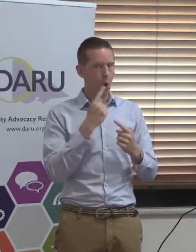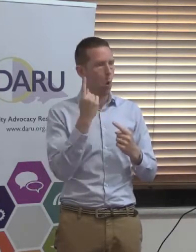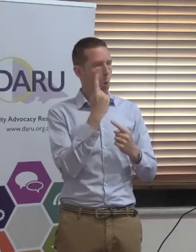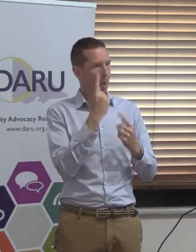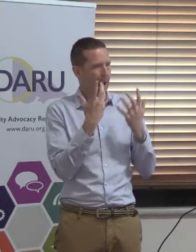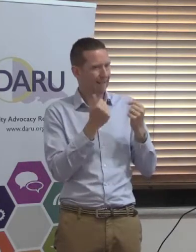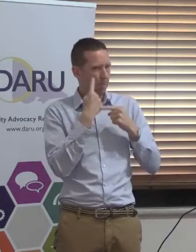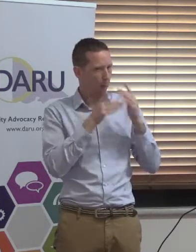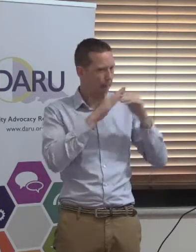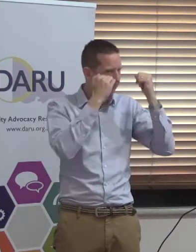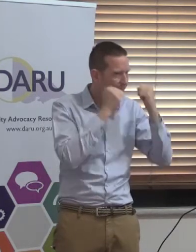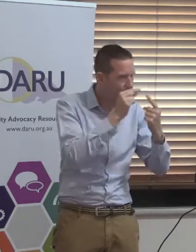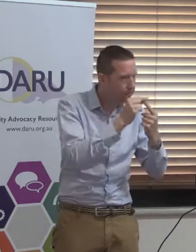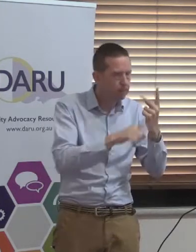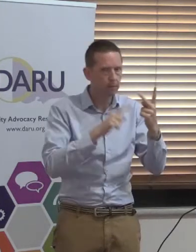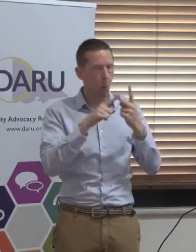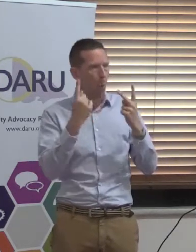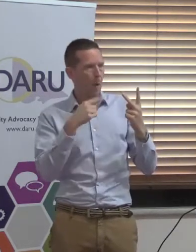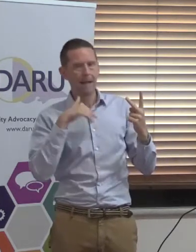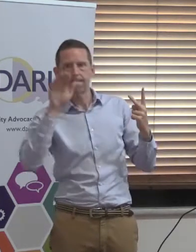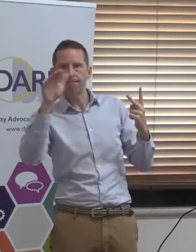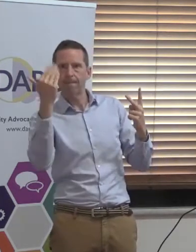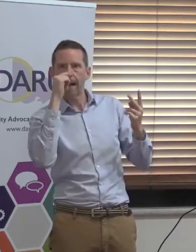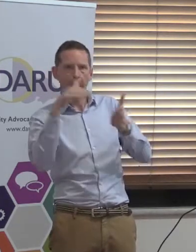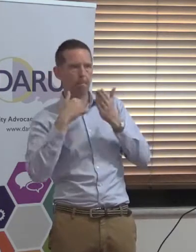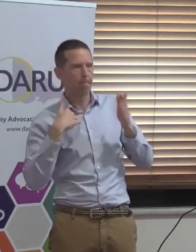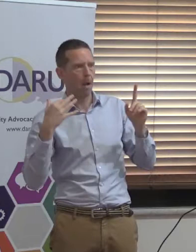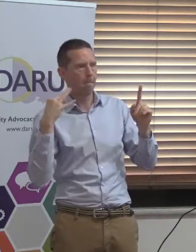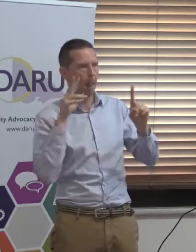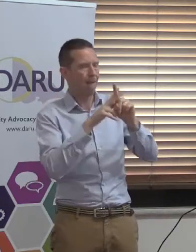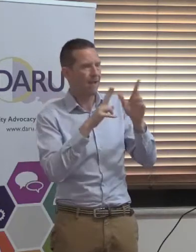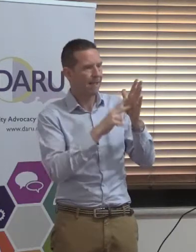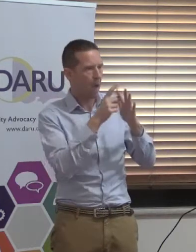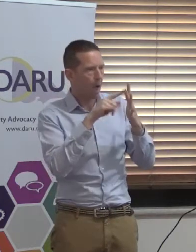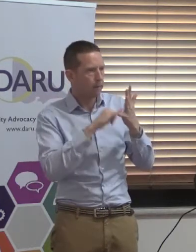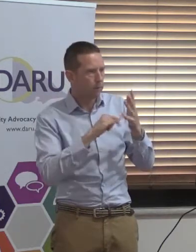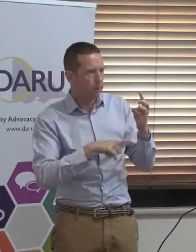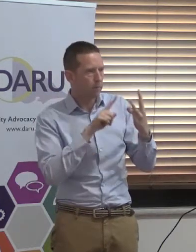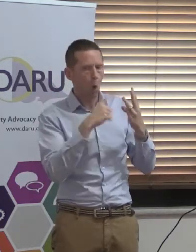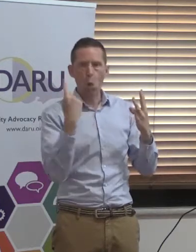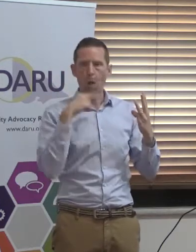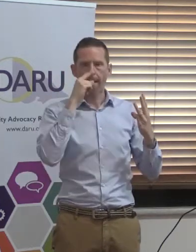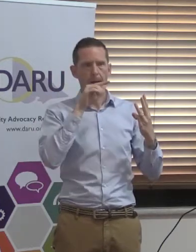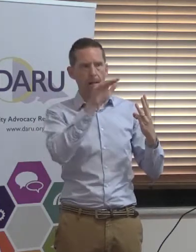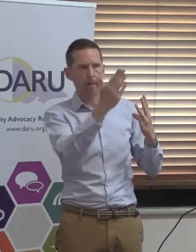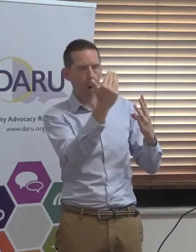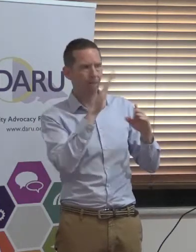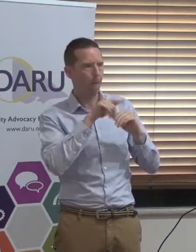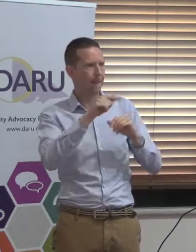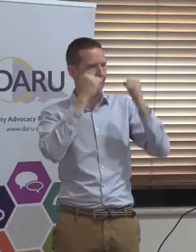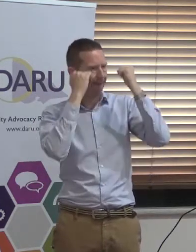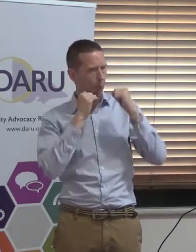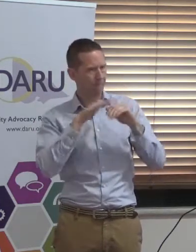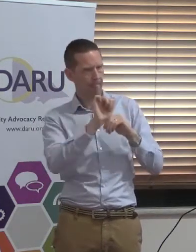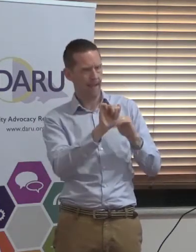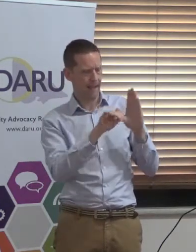evidence? Who's got the information about what you need to apply to the NDIS? Who's got the information about how you get a particular piece of evidence for a particular condition?